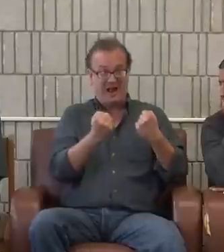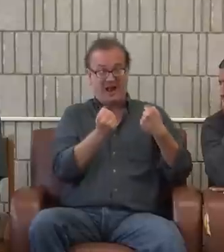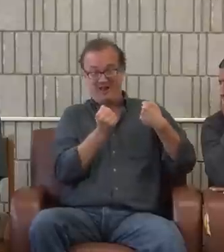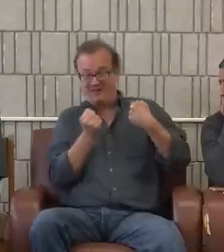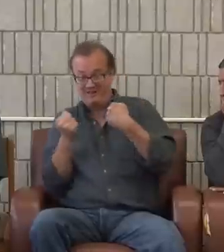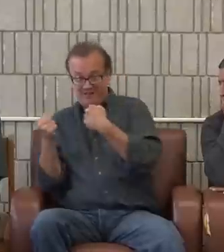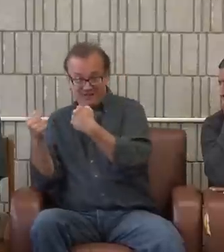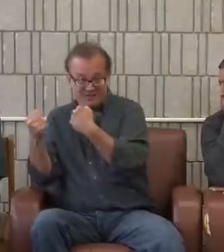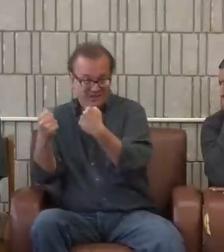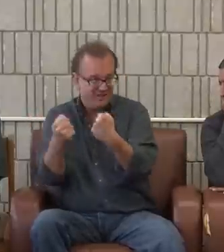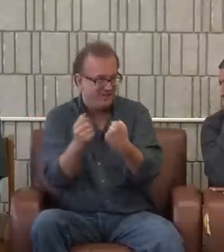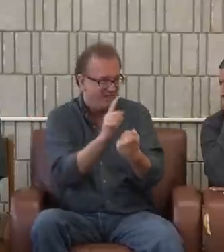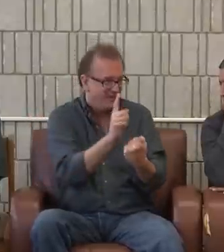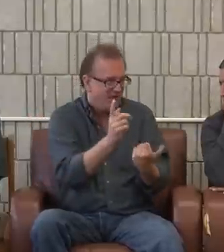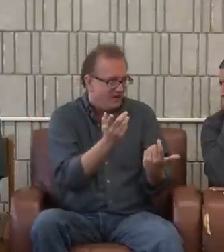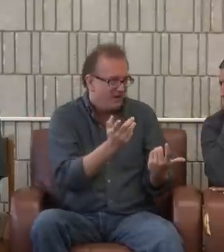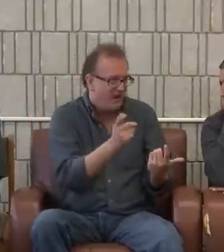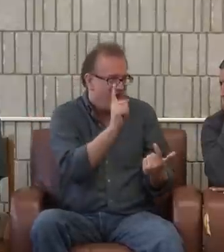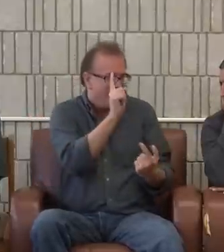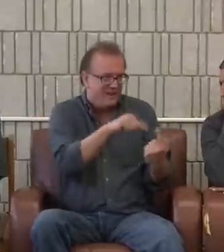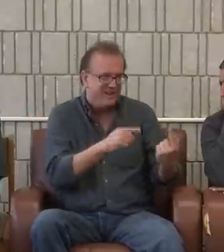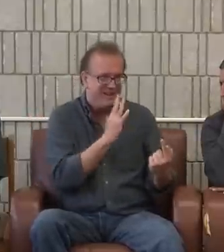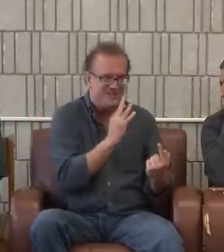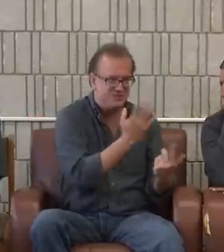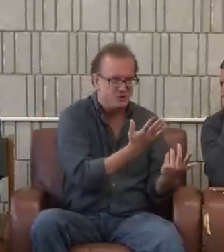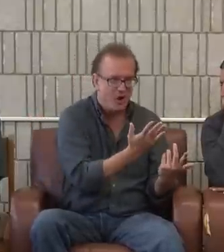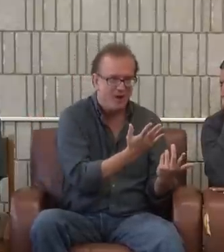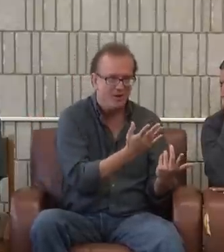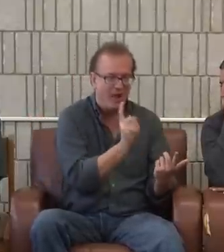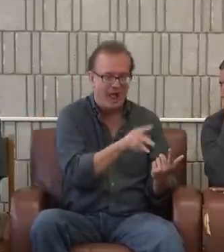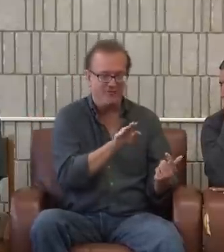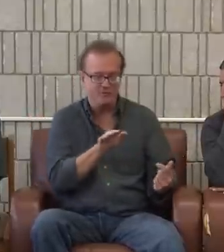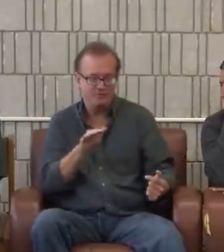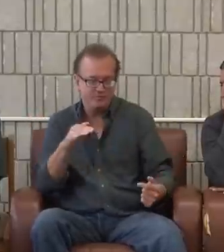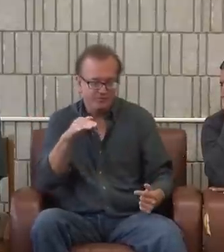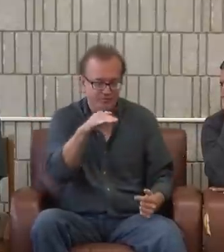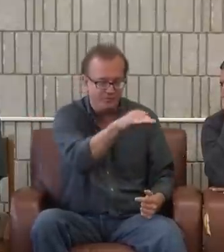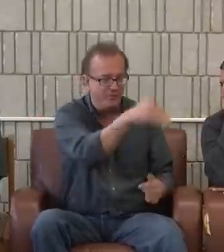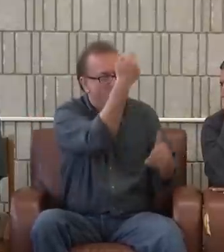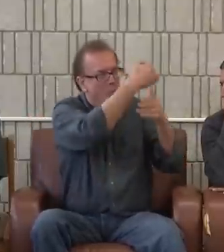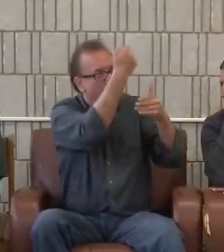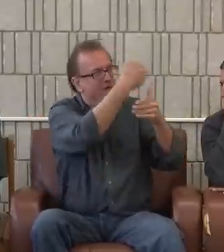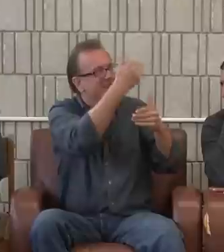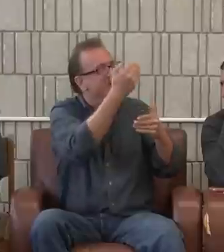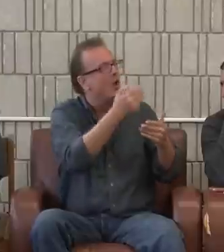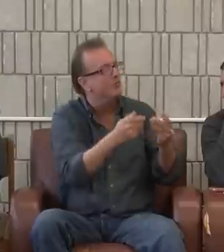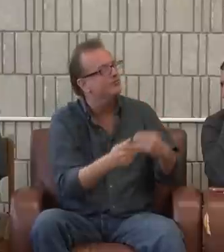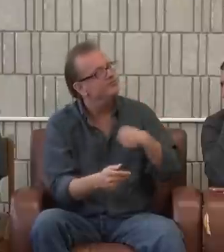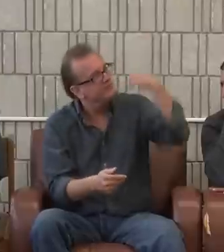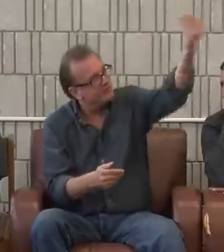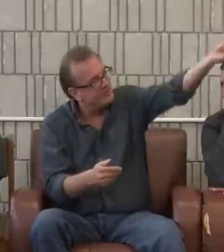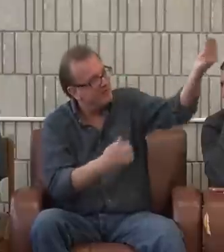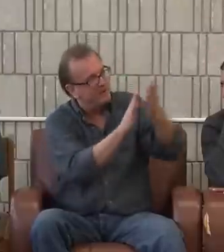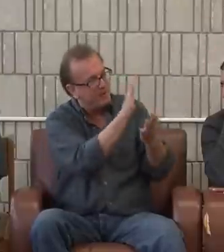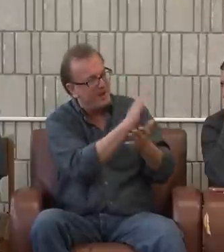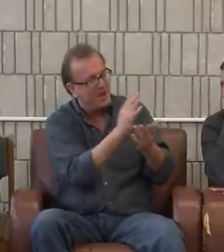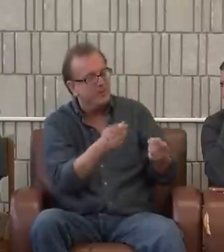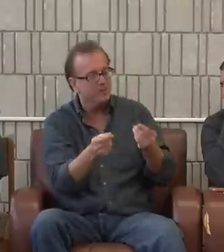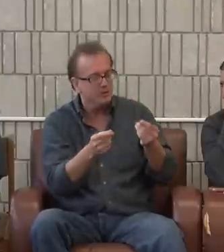can't go through the drive-through because when you go around, you can't talk into the microphone. You have to go to the window and give them your order